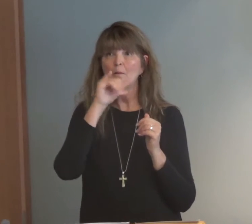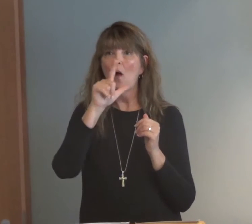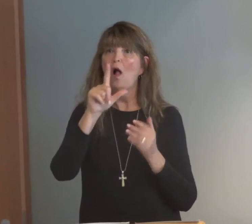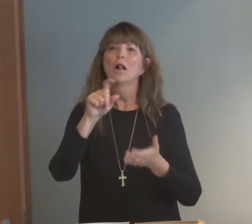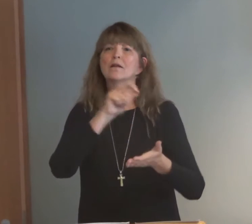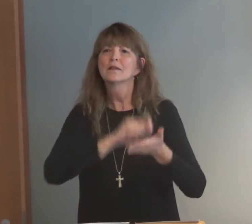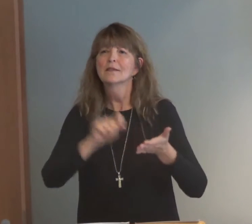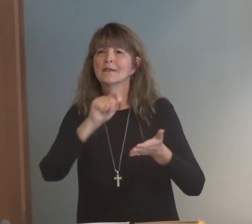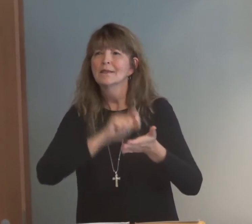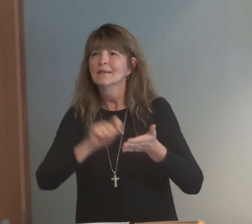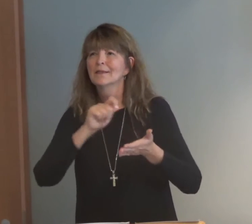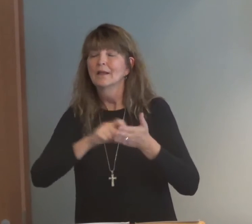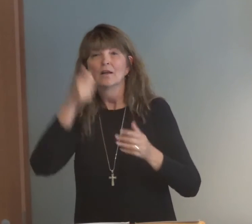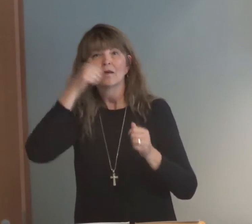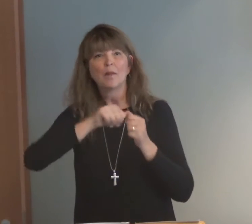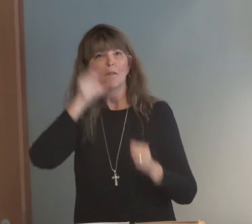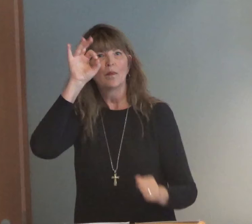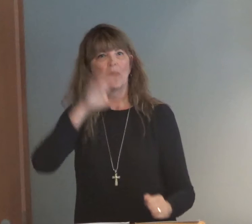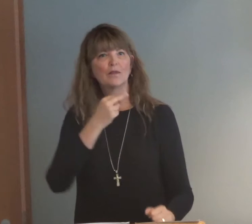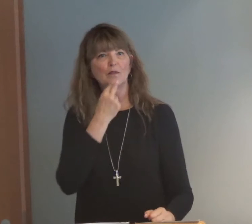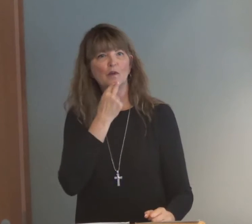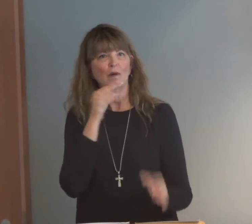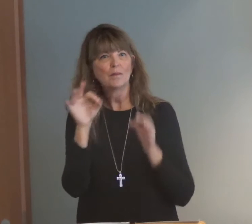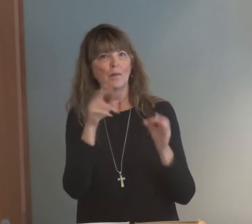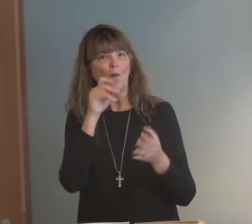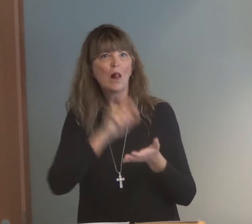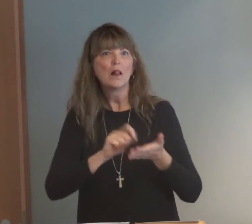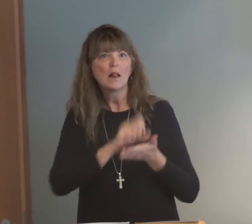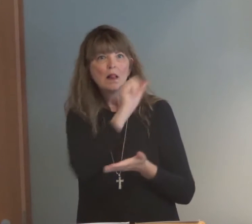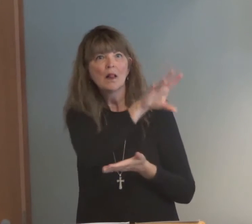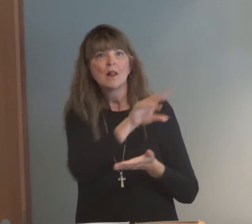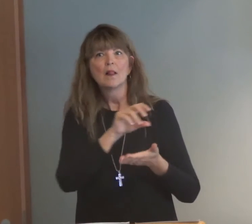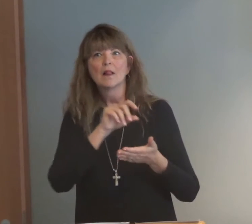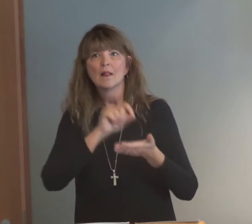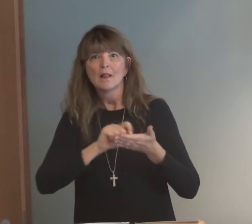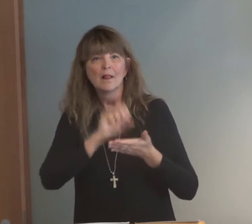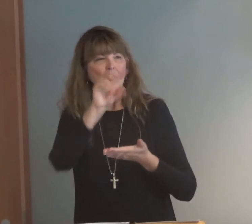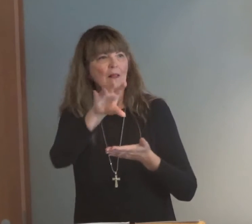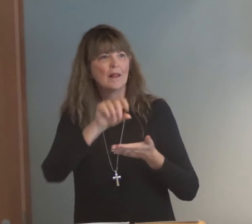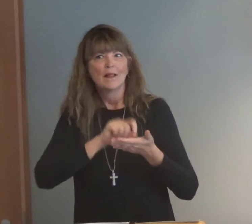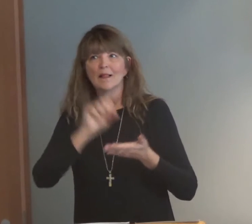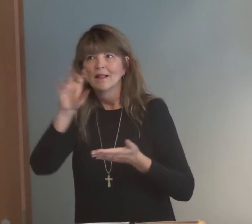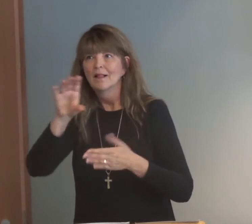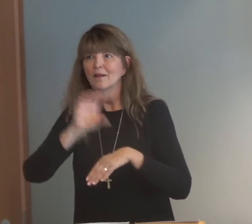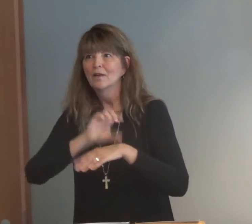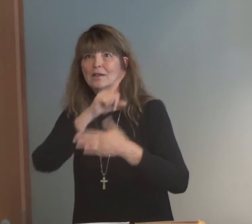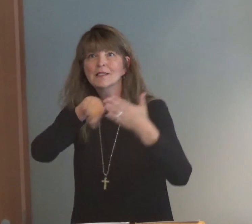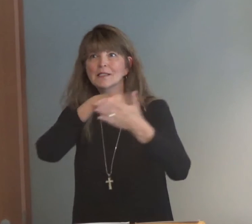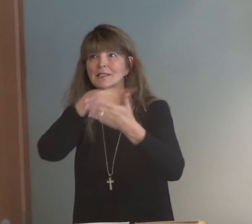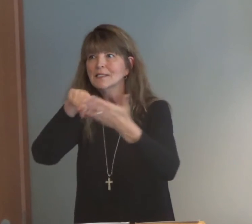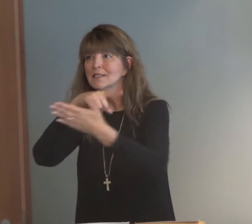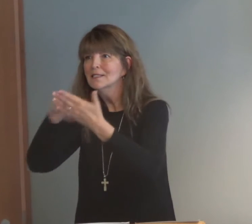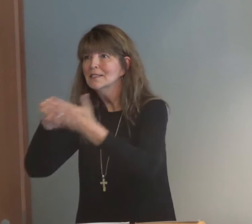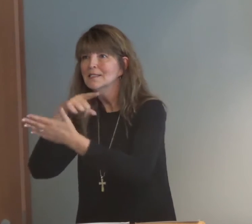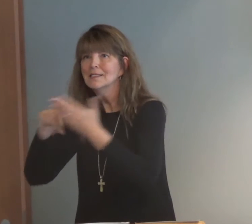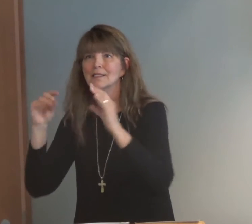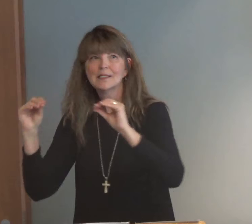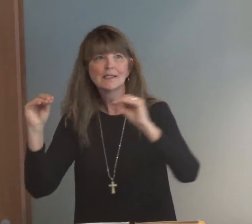So, in verse 15, Paul is writing. Remember, Pastor Noah explained to us that Paul sent